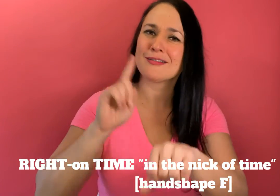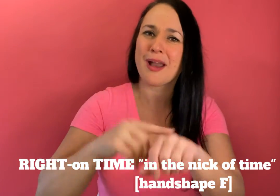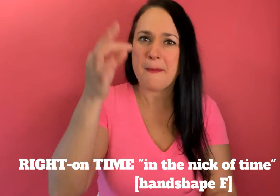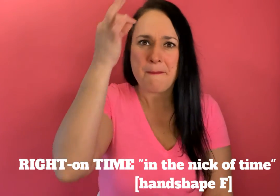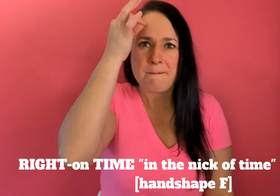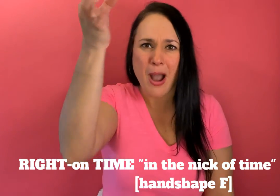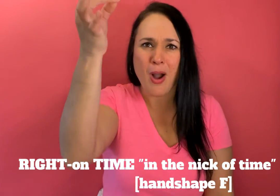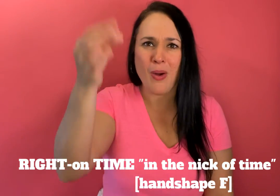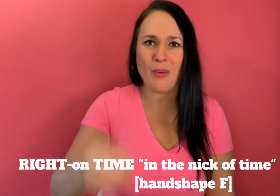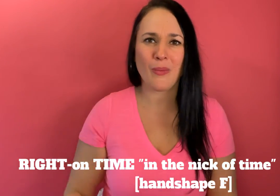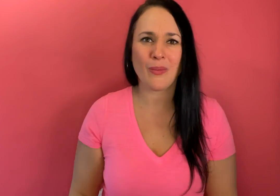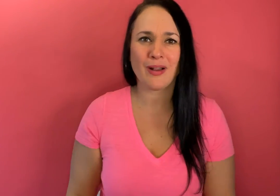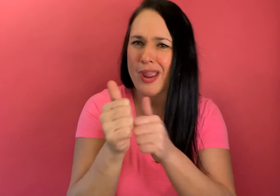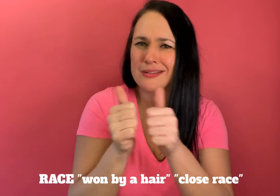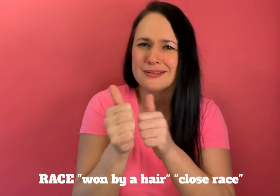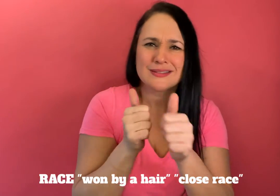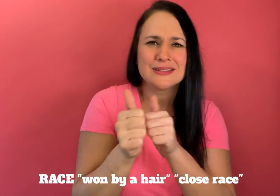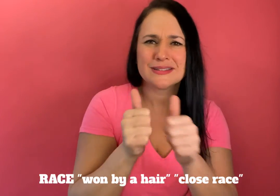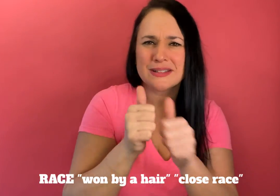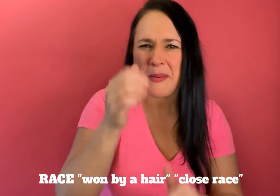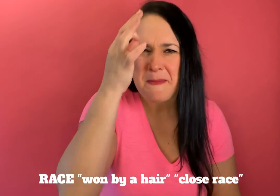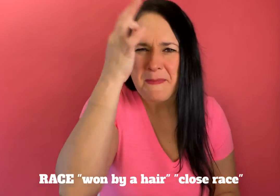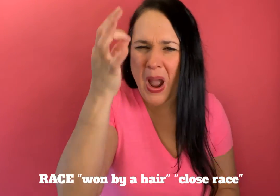nick of time the race was won by a hair